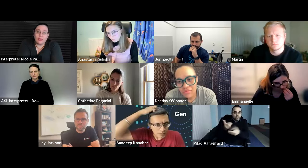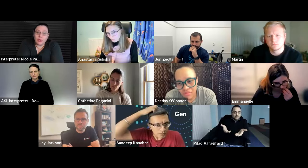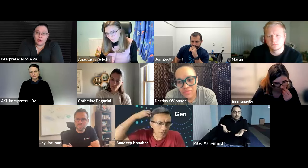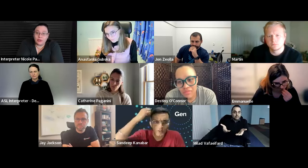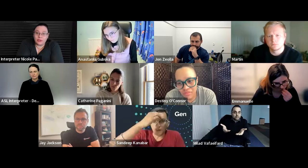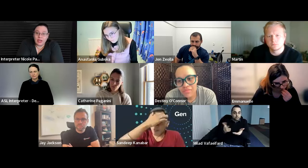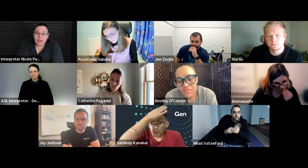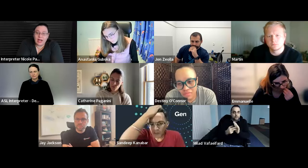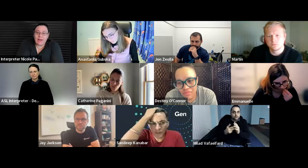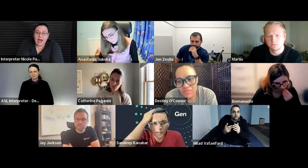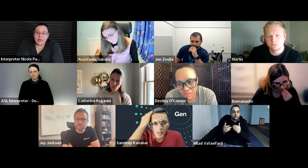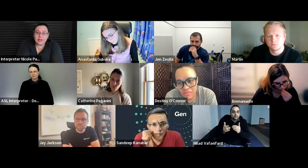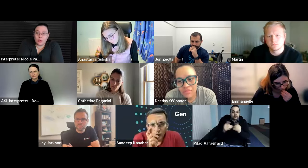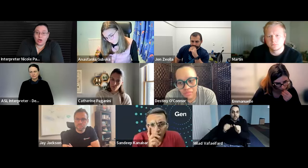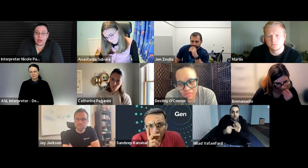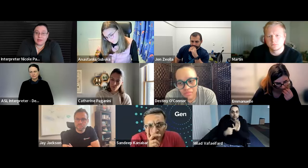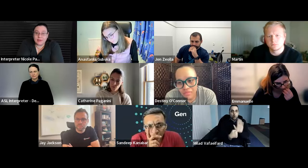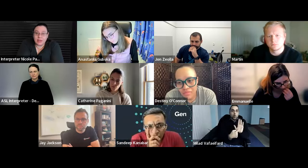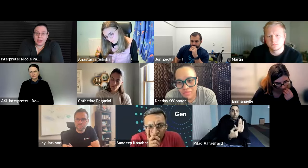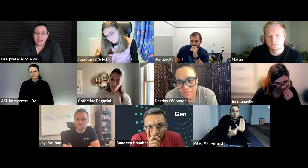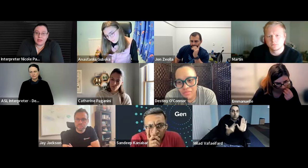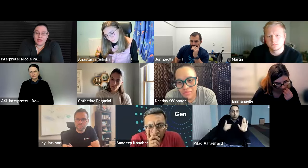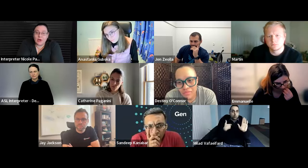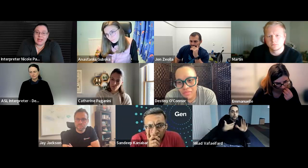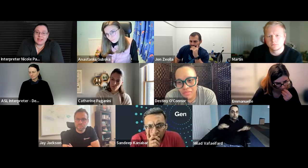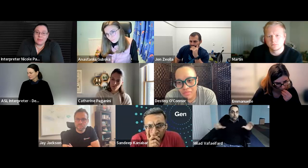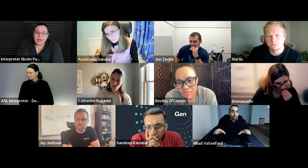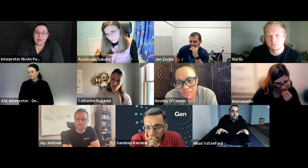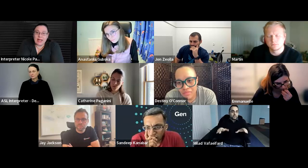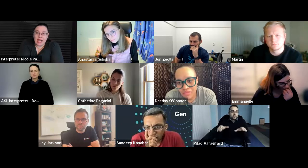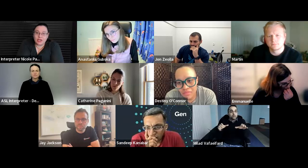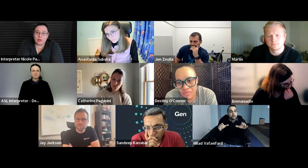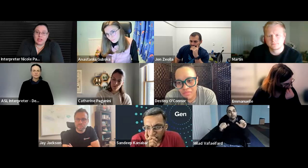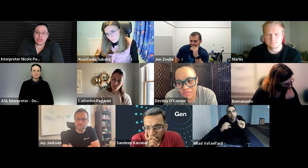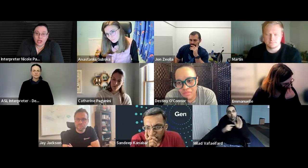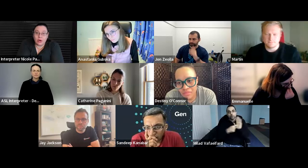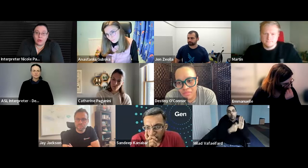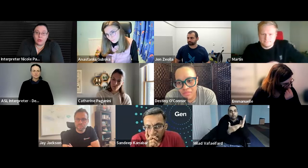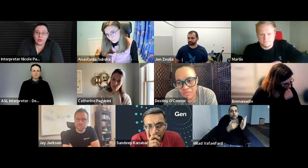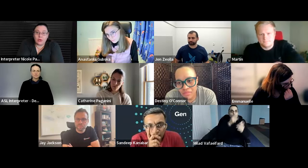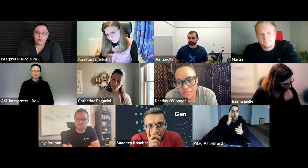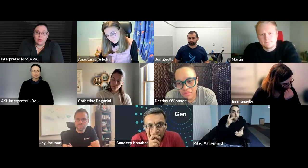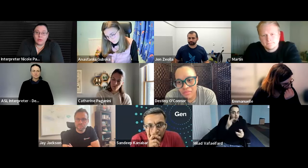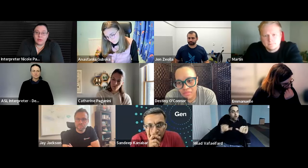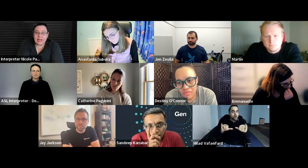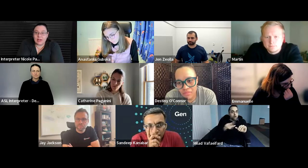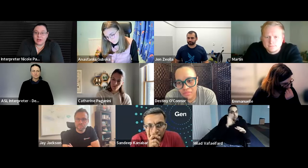more proof of how this works so that it's something we can actually show